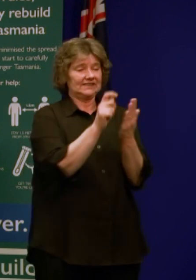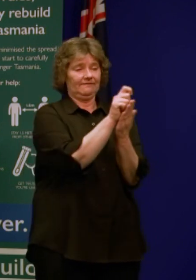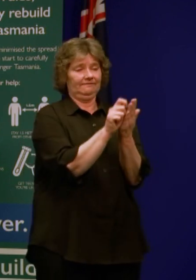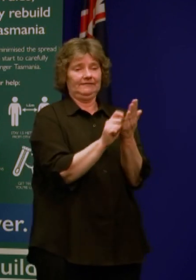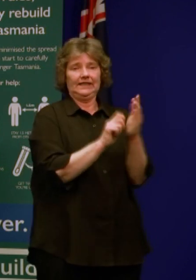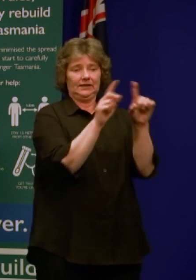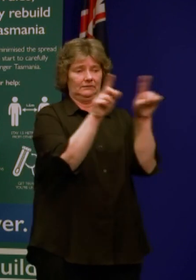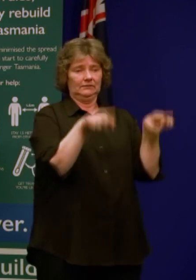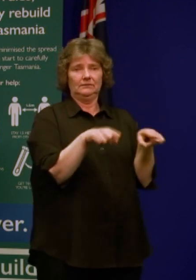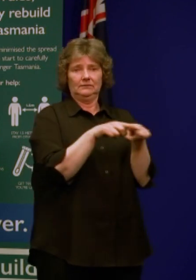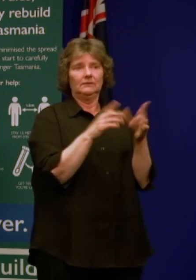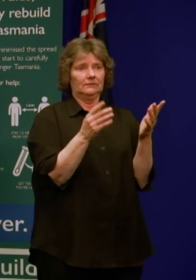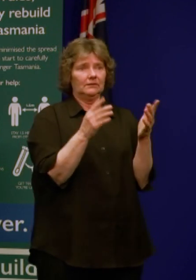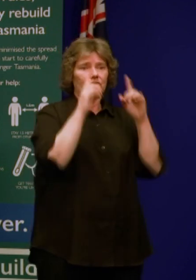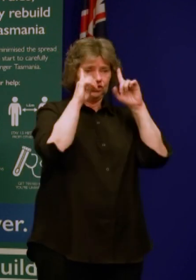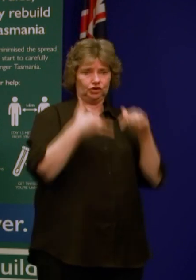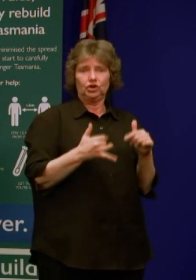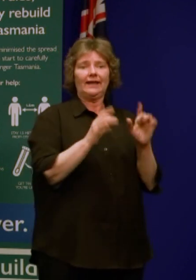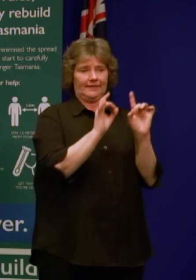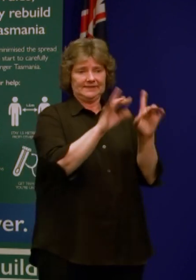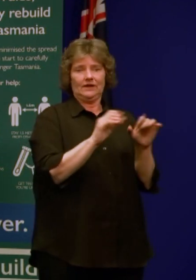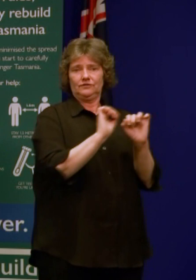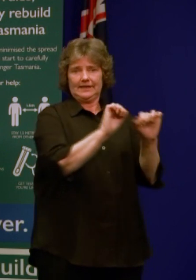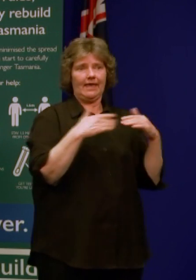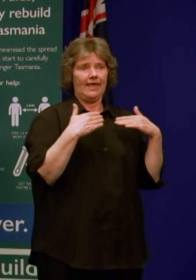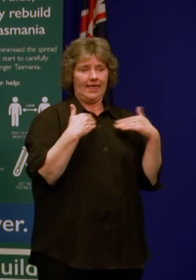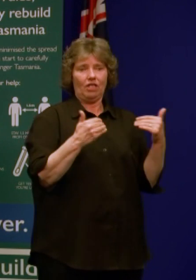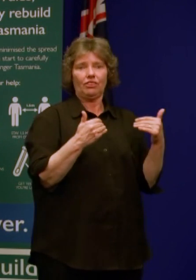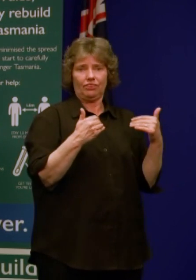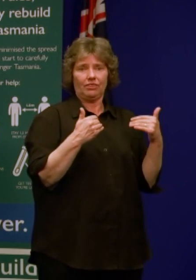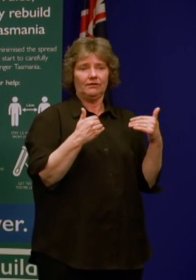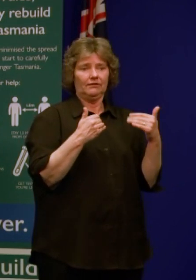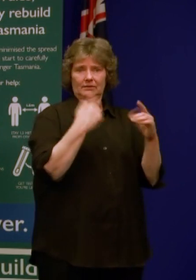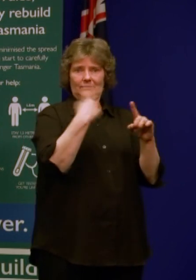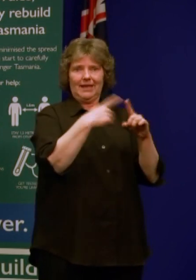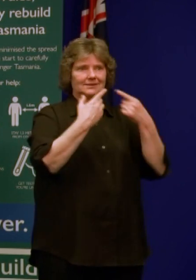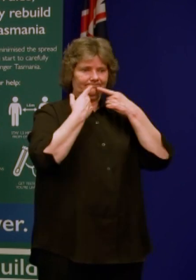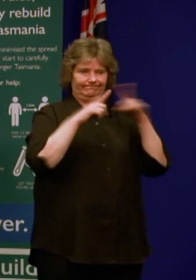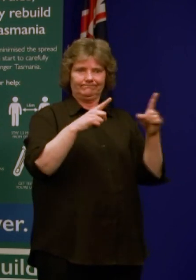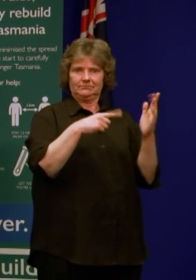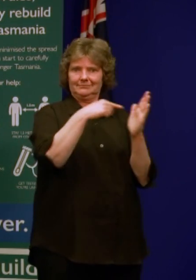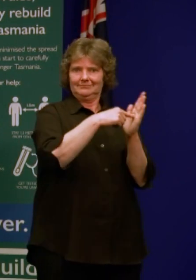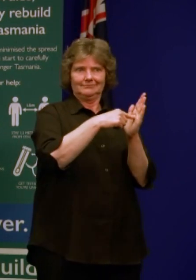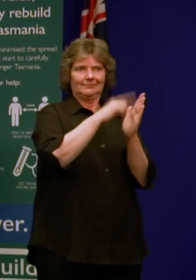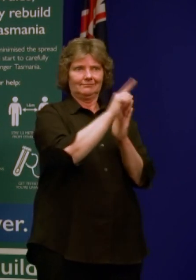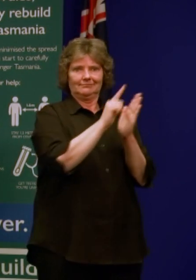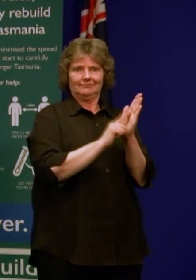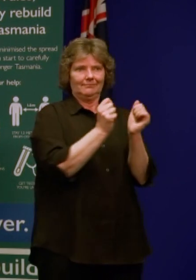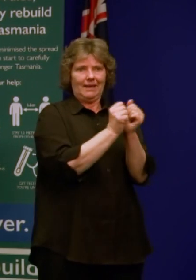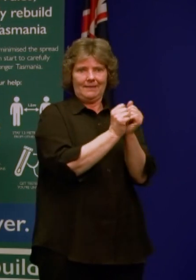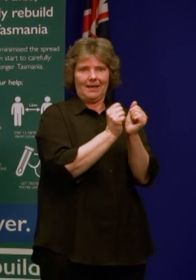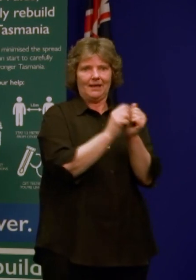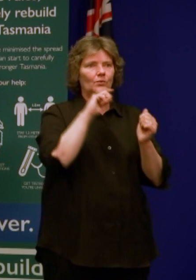and to make sure they make a declaration. We're actually moving to an electronic system which will be implemented over the next couple of days.